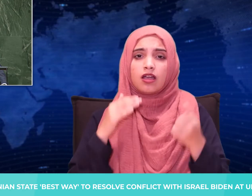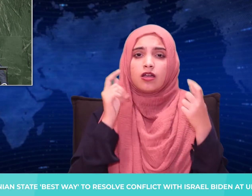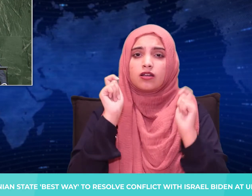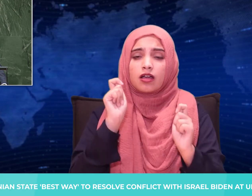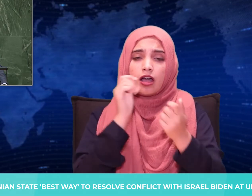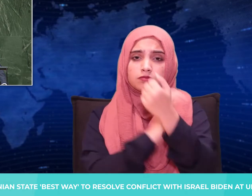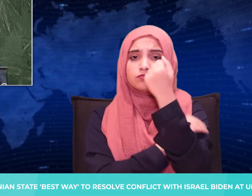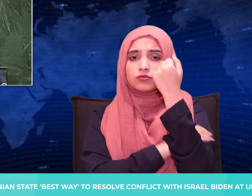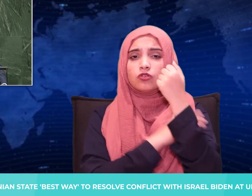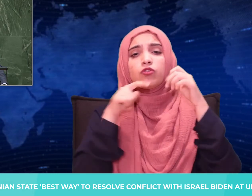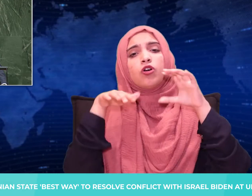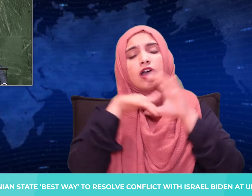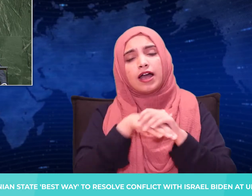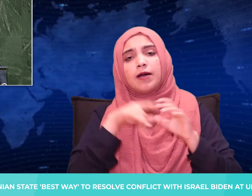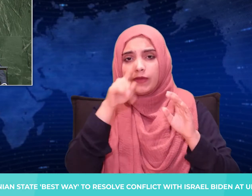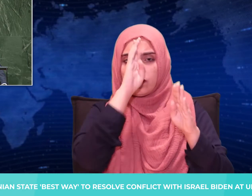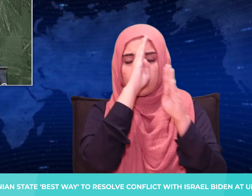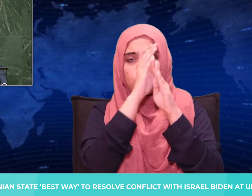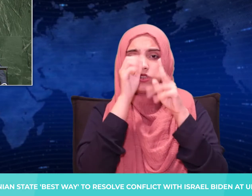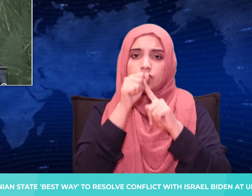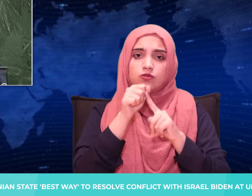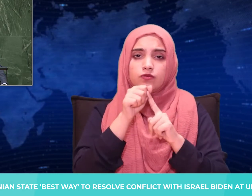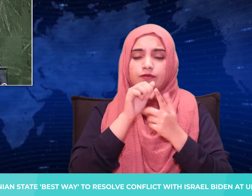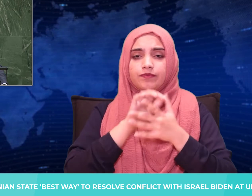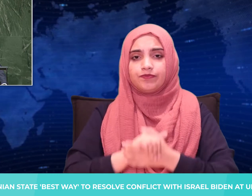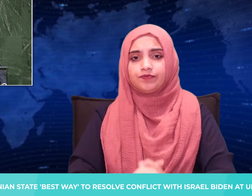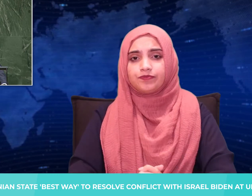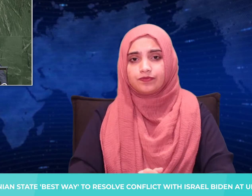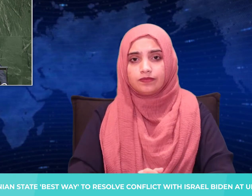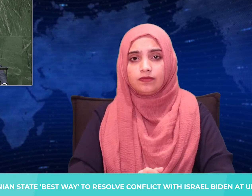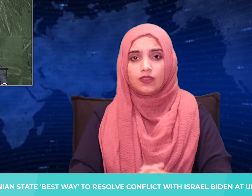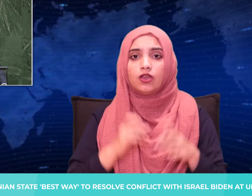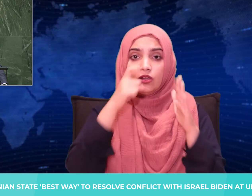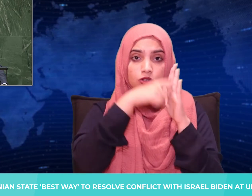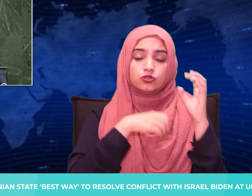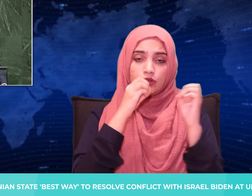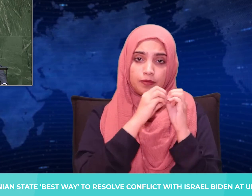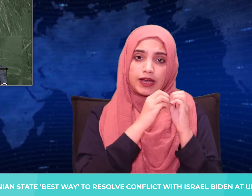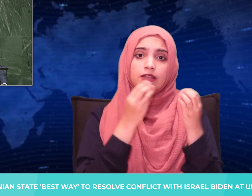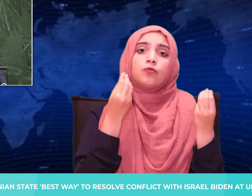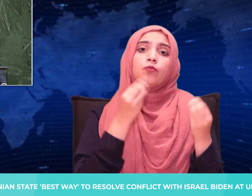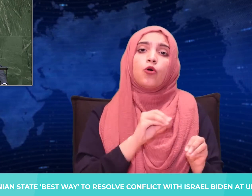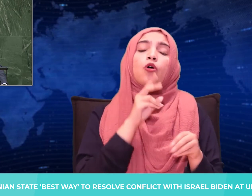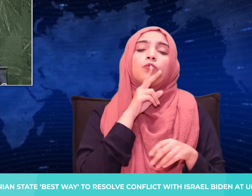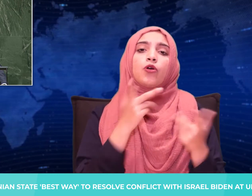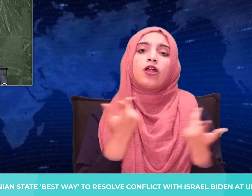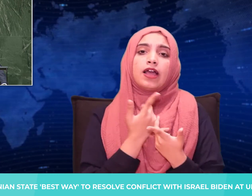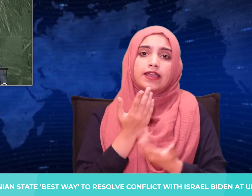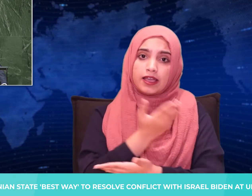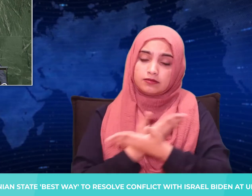Overcoming global challenges will hinge on our ability to recognize our common humanity, he said.